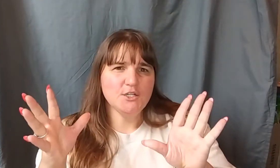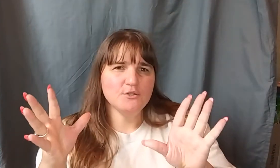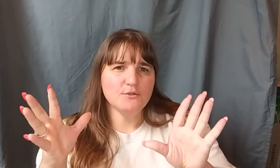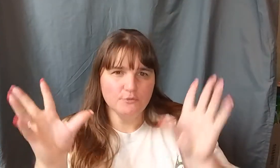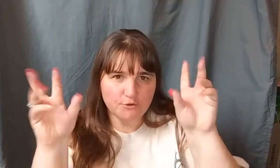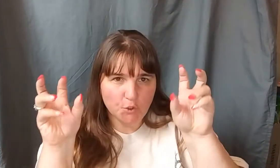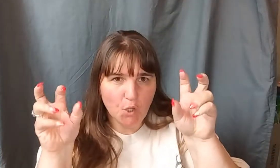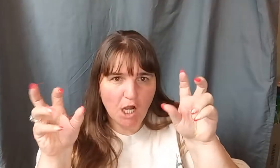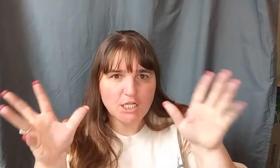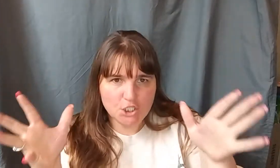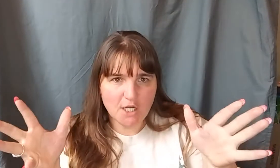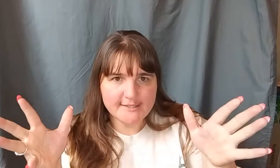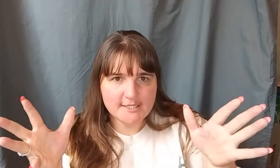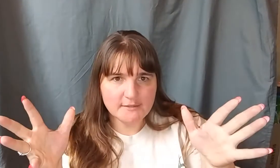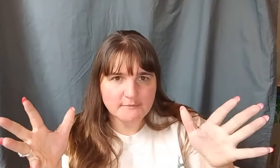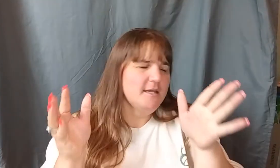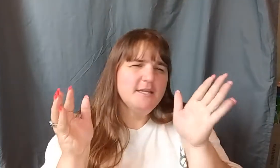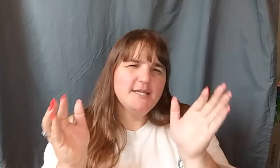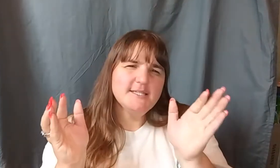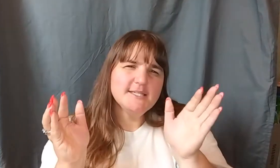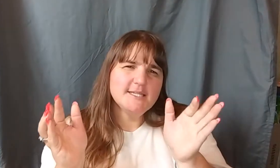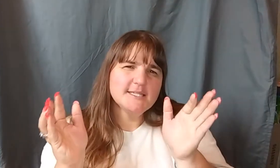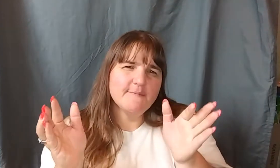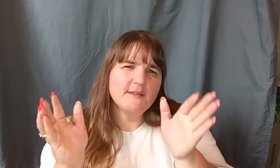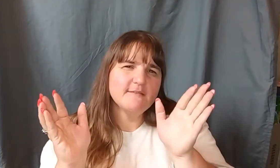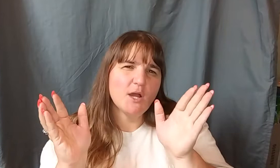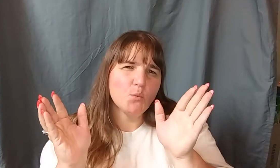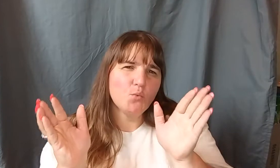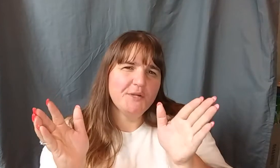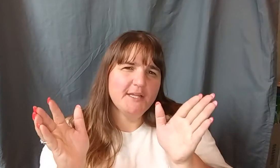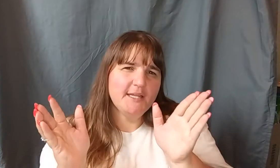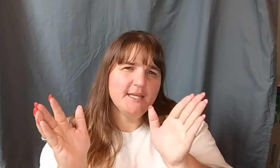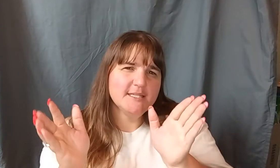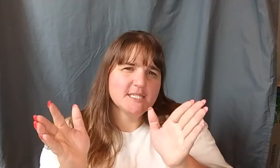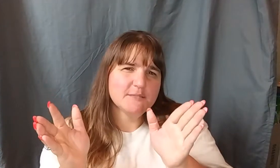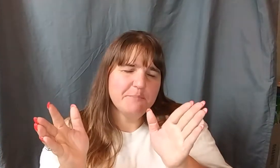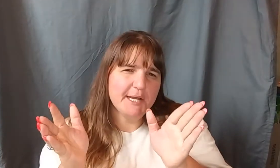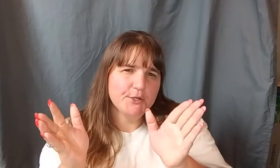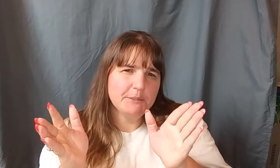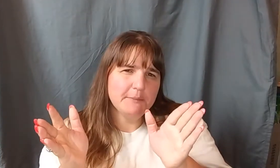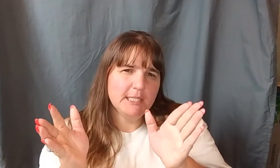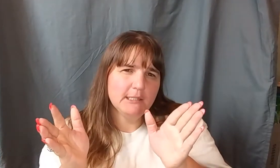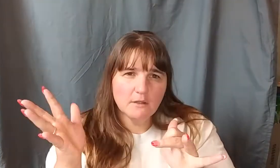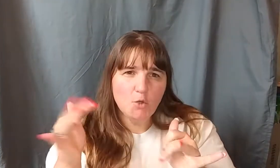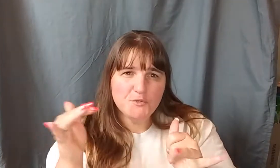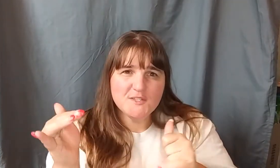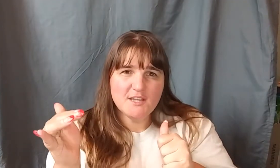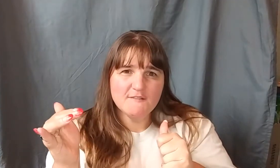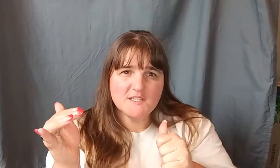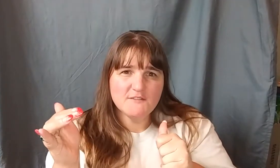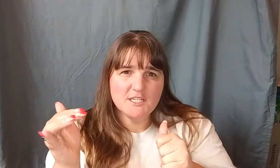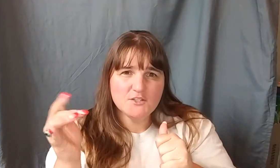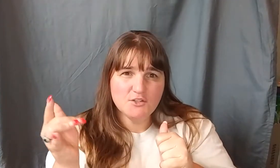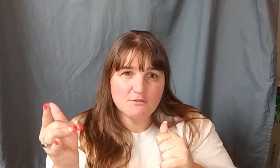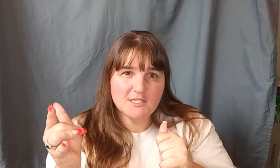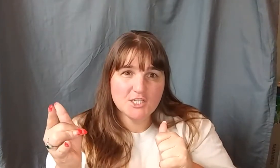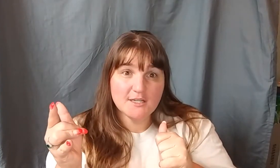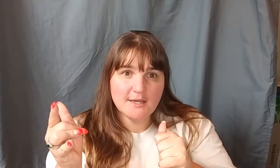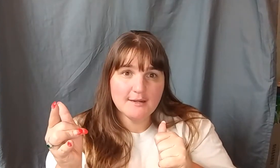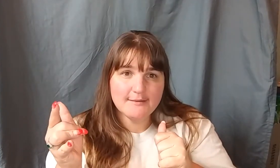The Rock Johnson, and he said something that really inspired me. I hope you stay on this video so you can check it out.